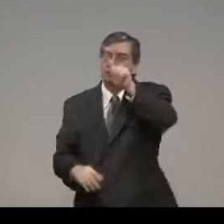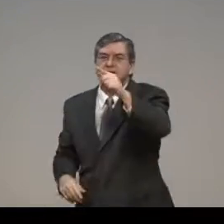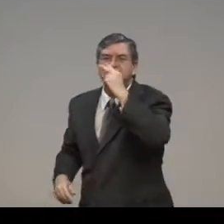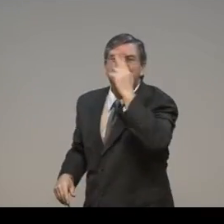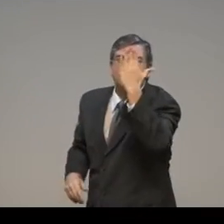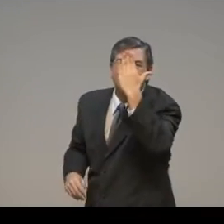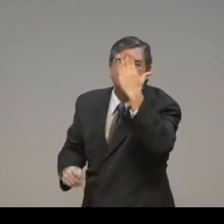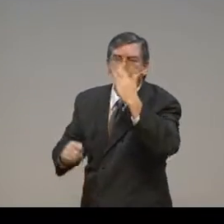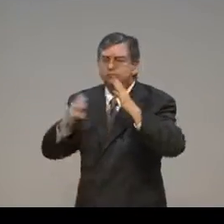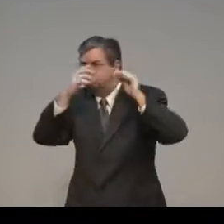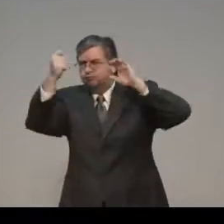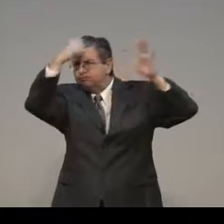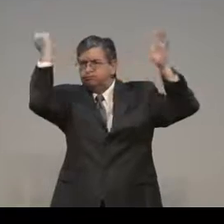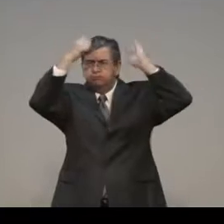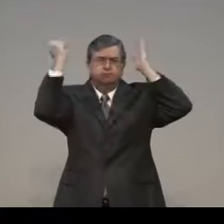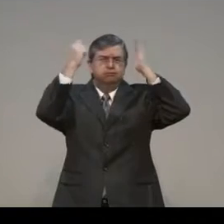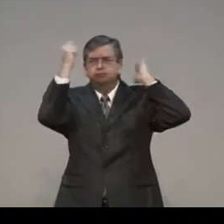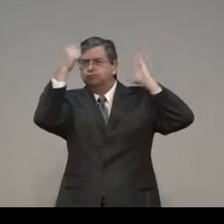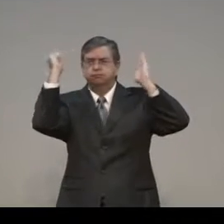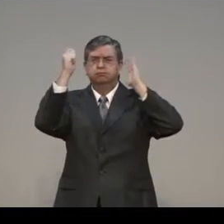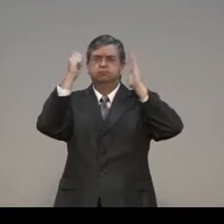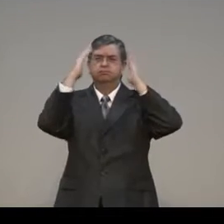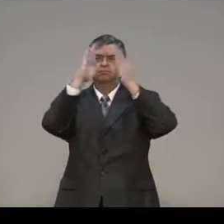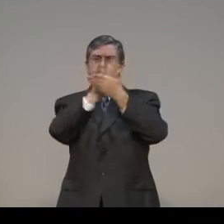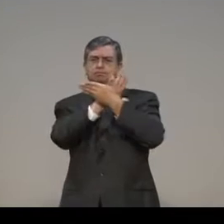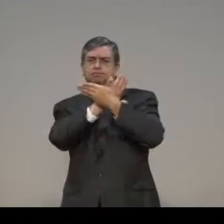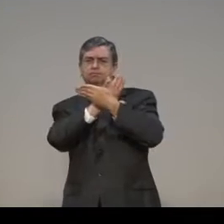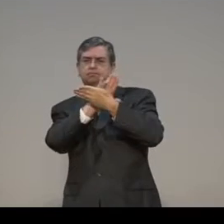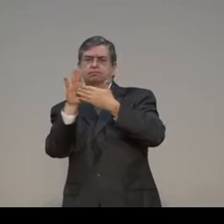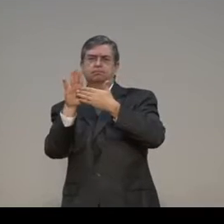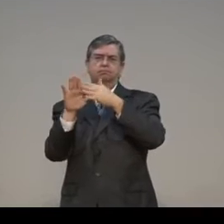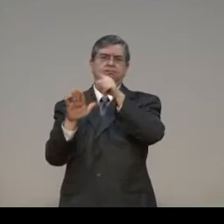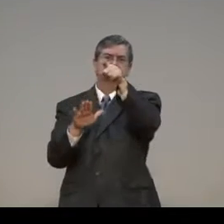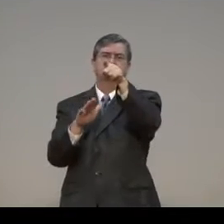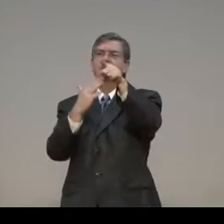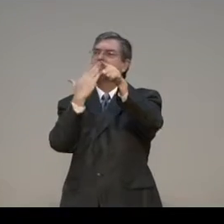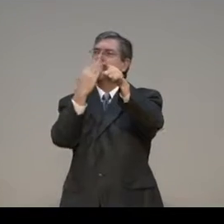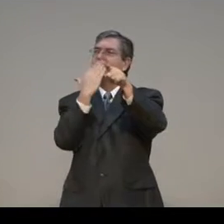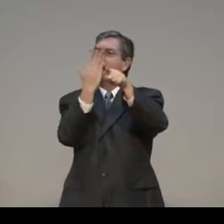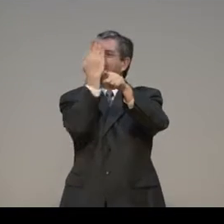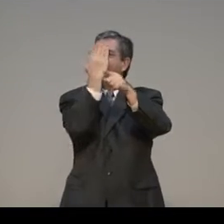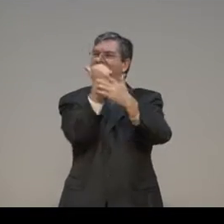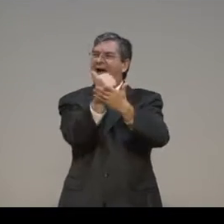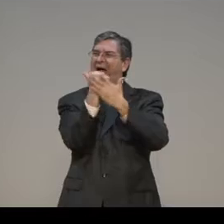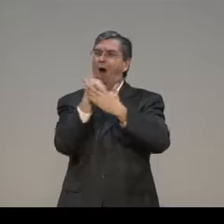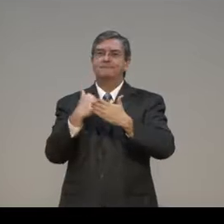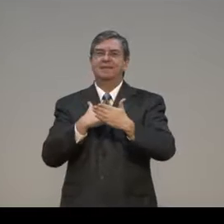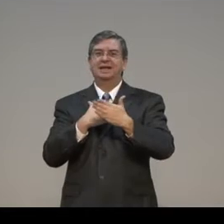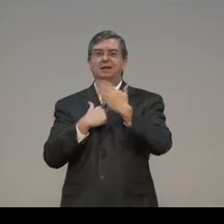then I'll shower. I'll look in the mirror. Style my hair. Make sure that everything looks